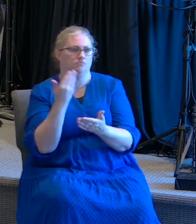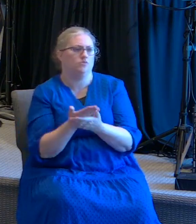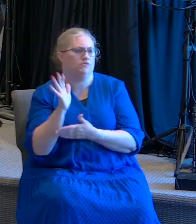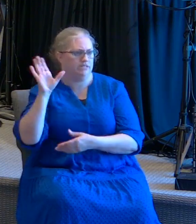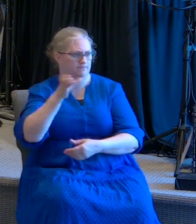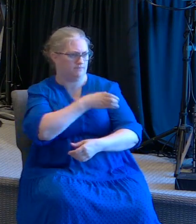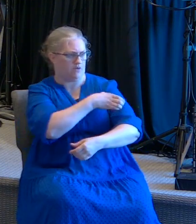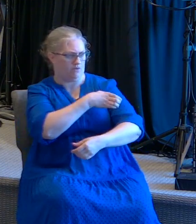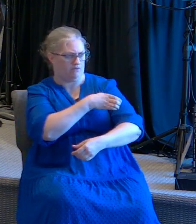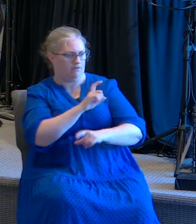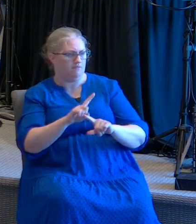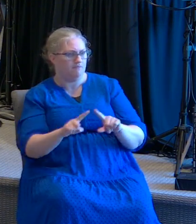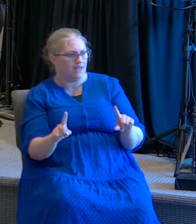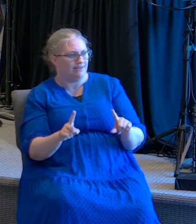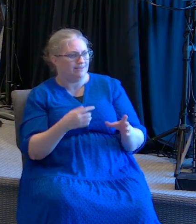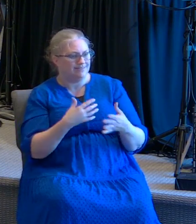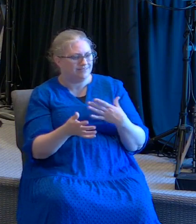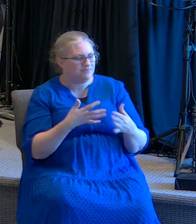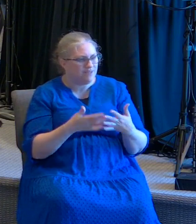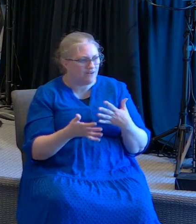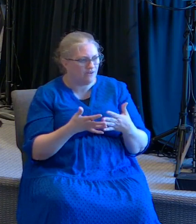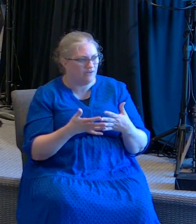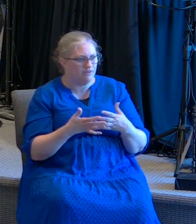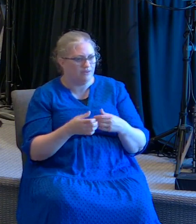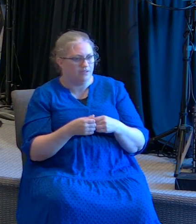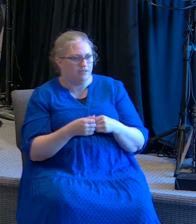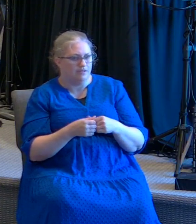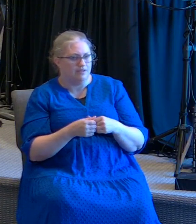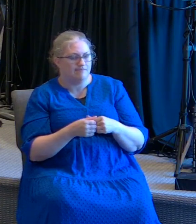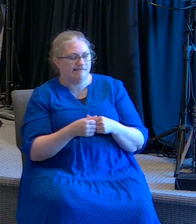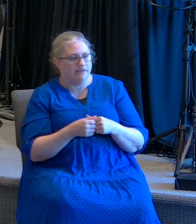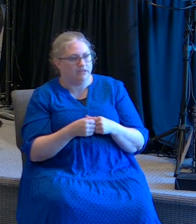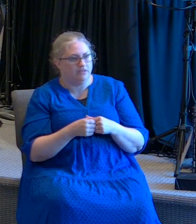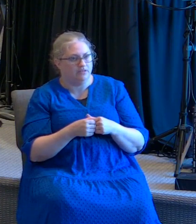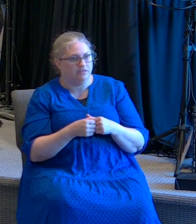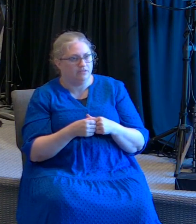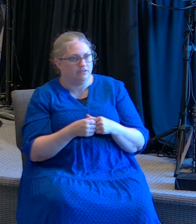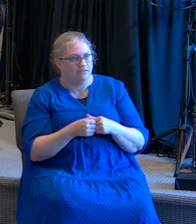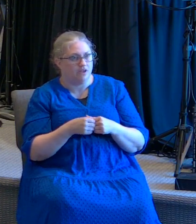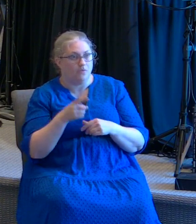but no matter what it takes to prove who he is is fine with him